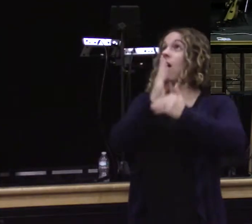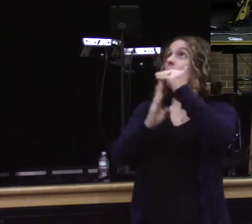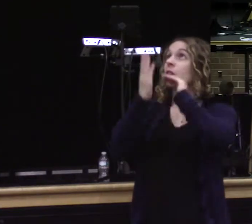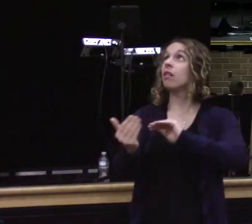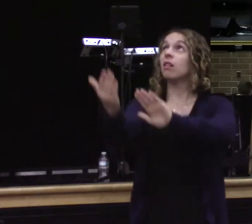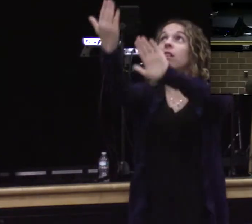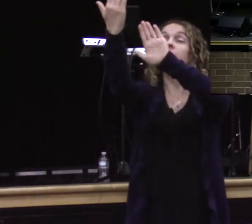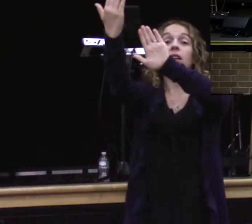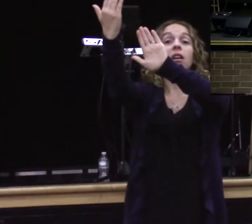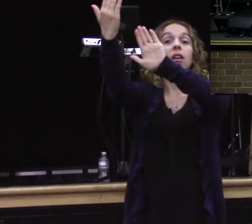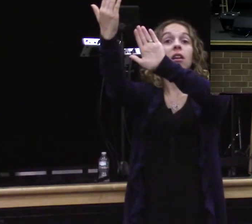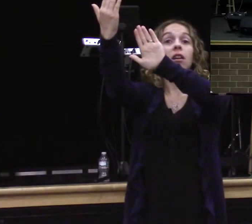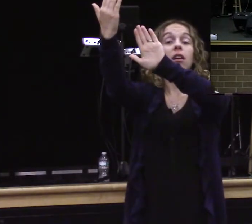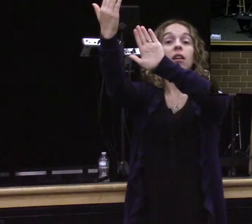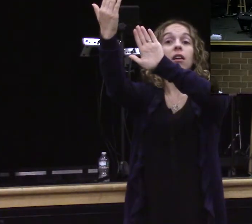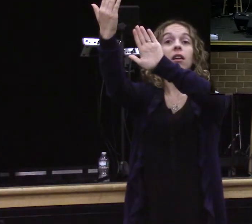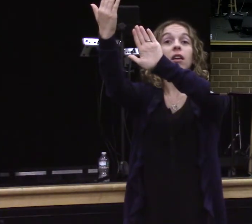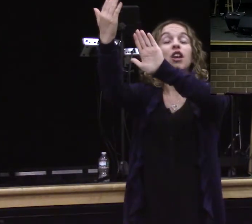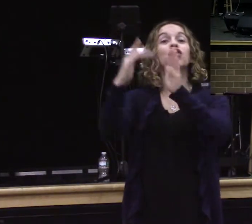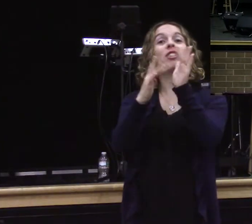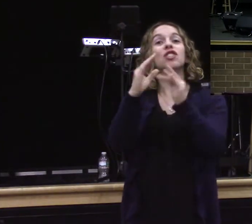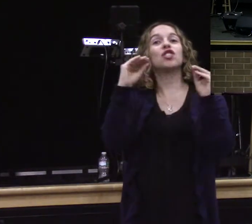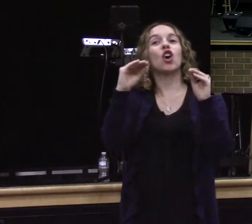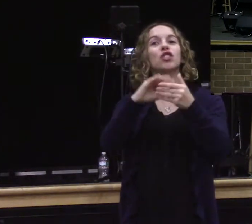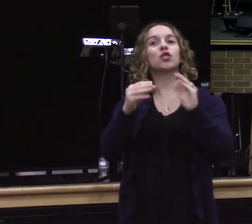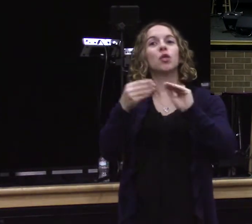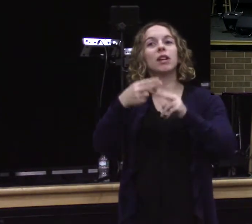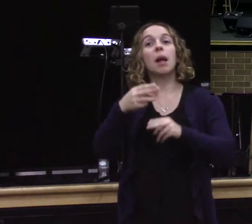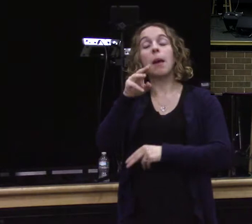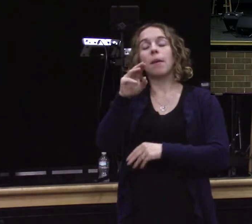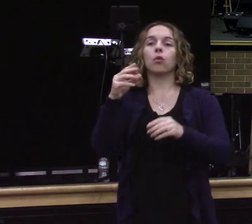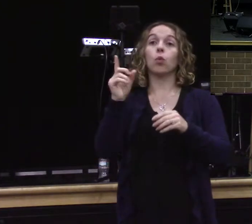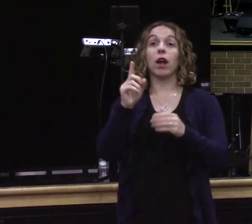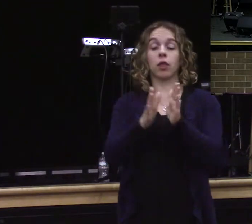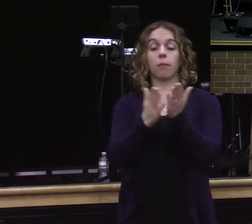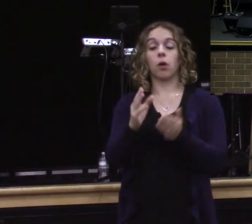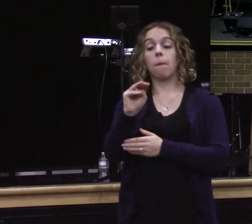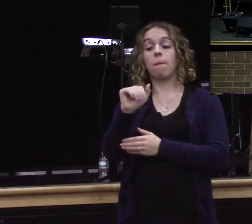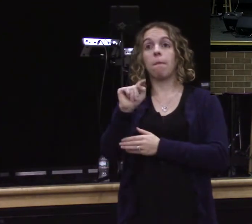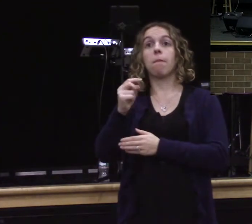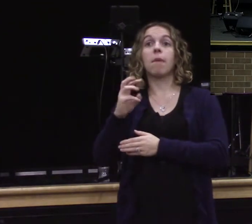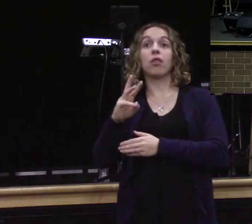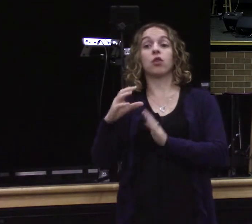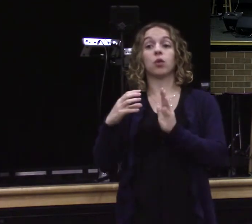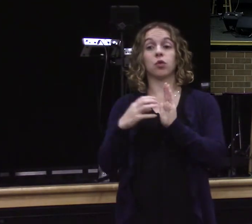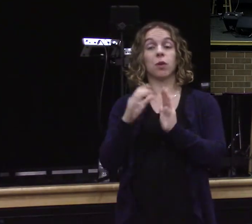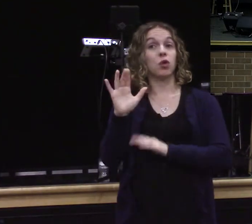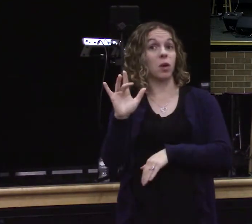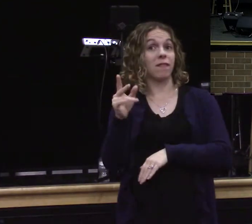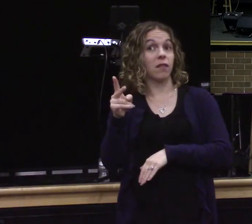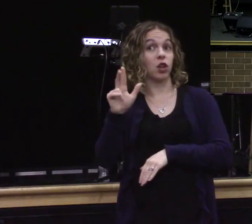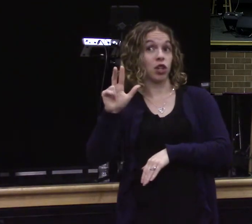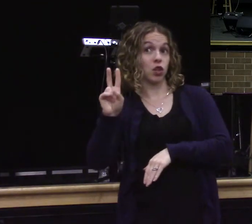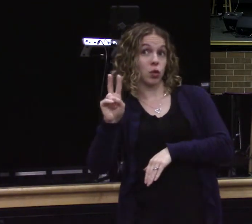Something like this is going to happen as Jesus taught. In Matthew chapter 25. Now listen. It says all nations